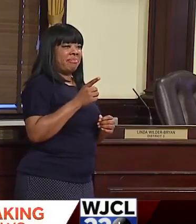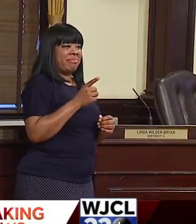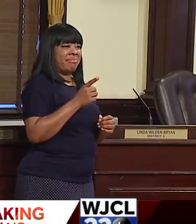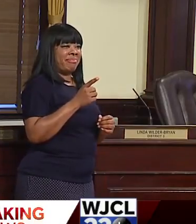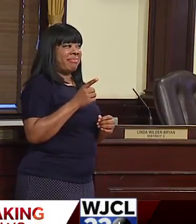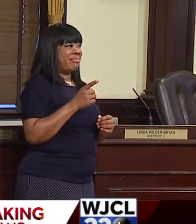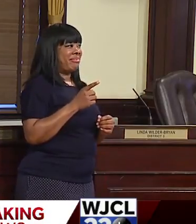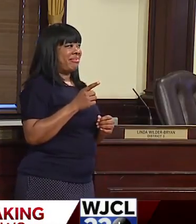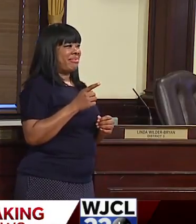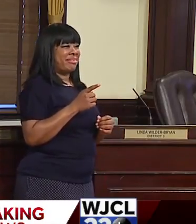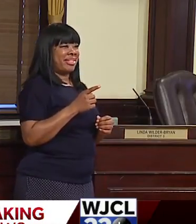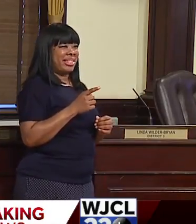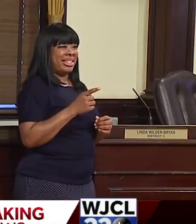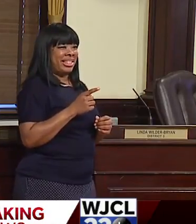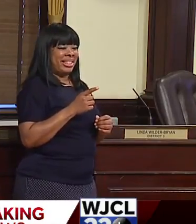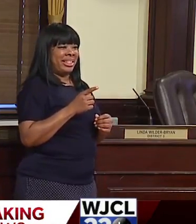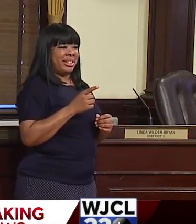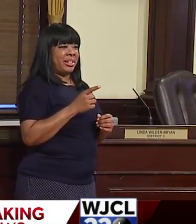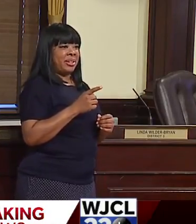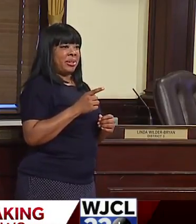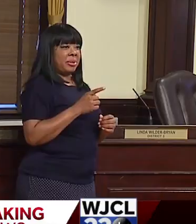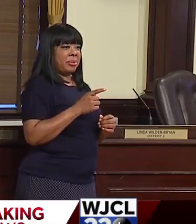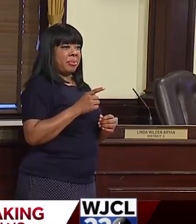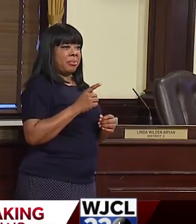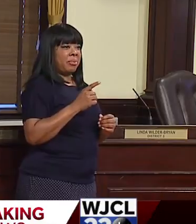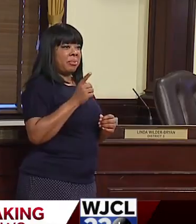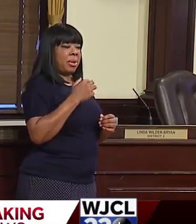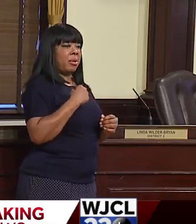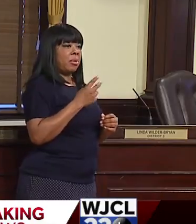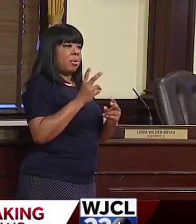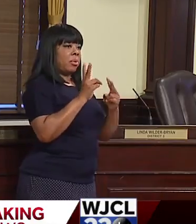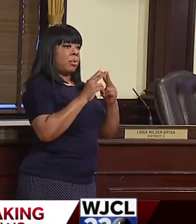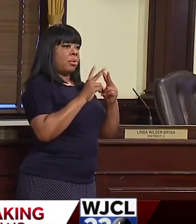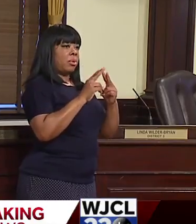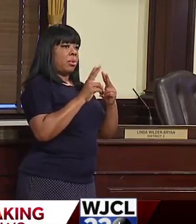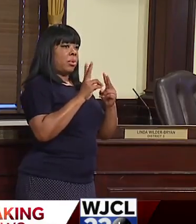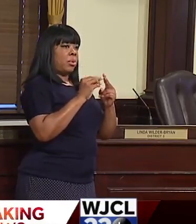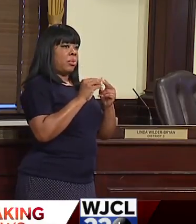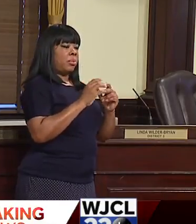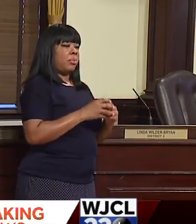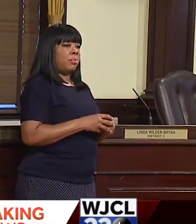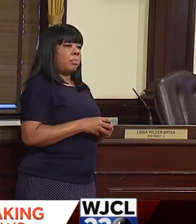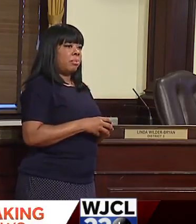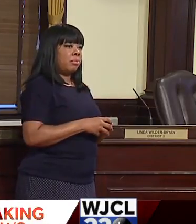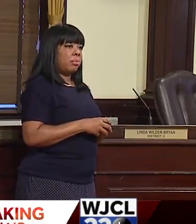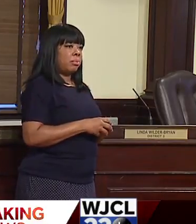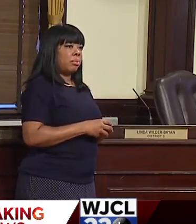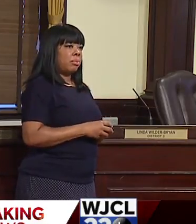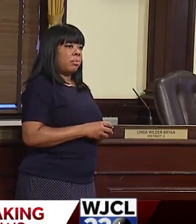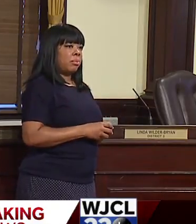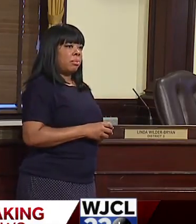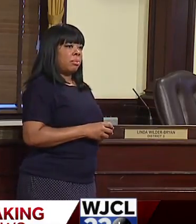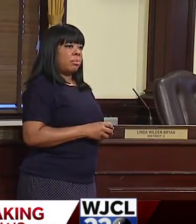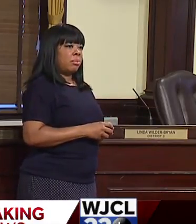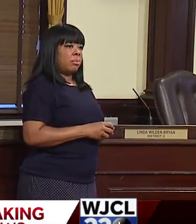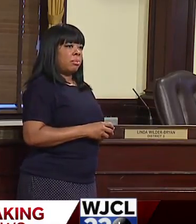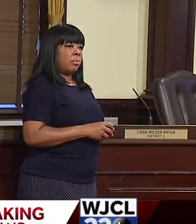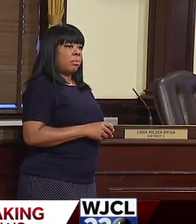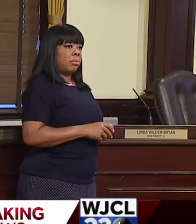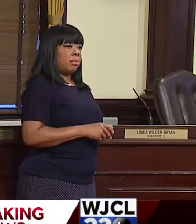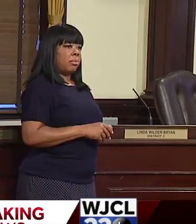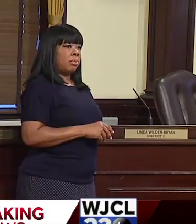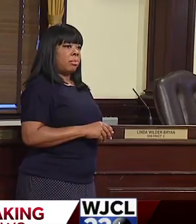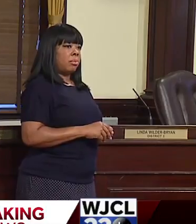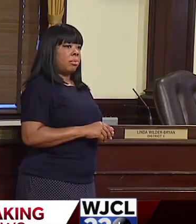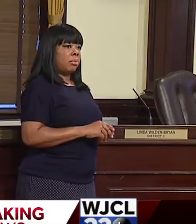Clean shaver, Sean at that. Go ahead. Two more quick questions. said you're forcing the mask mandate. How are you